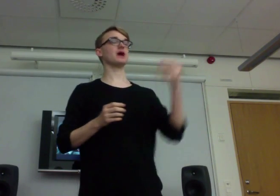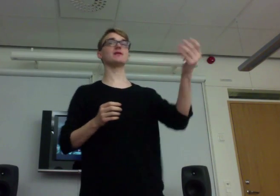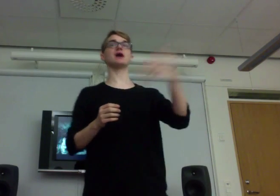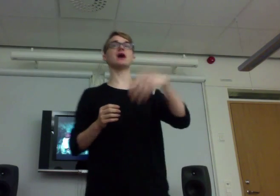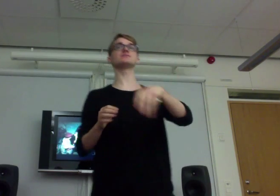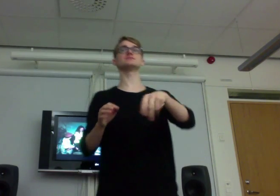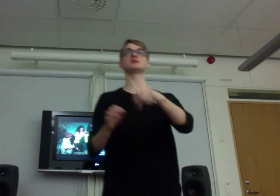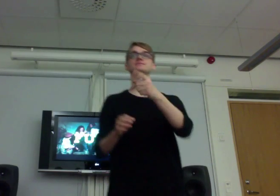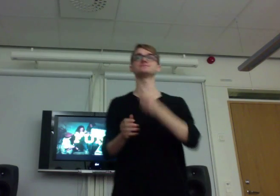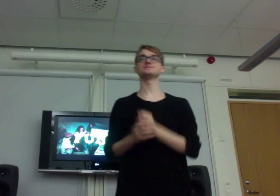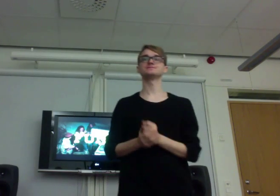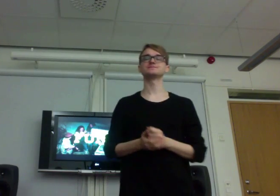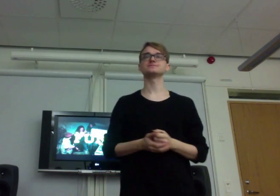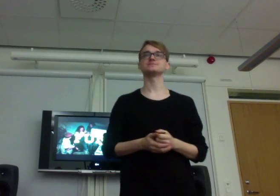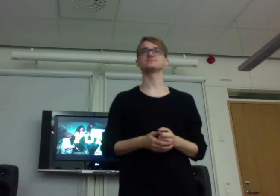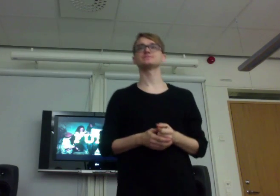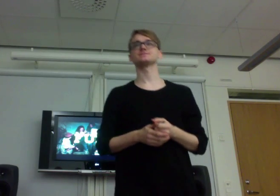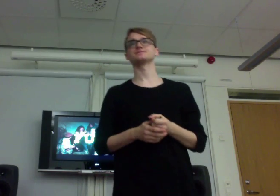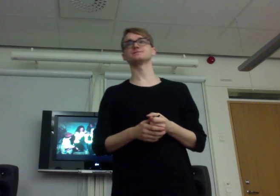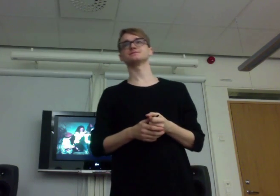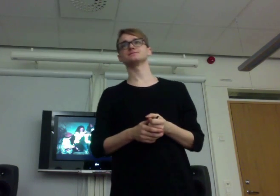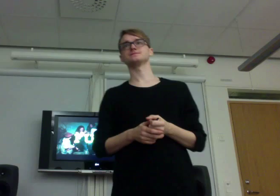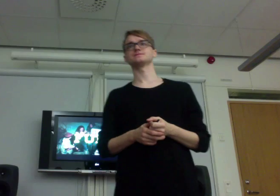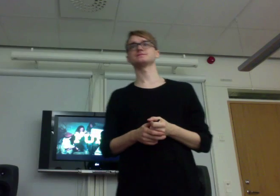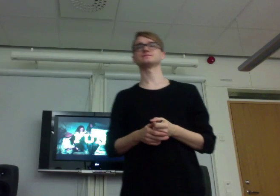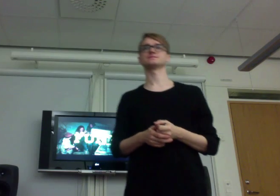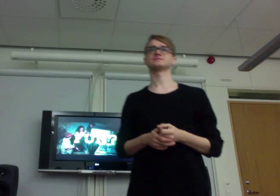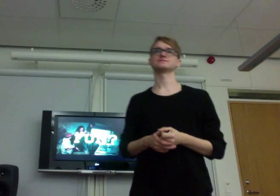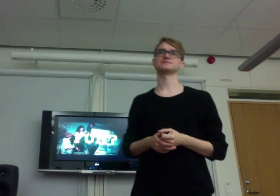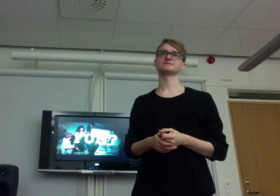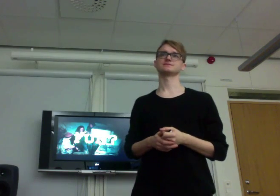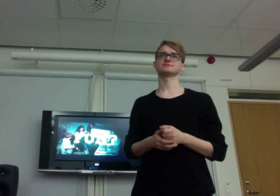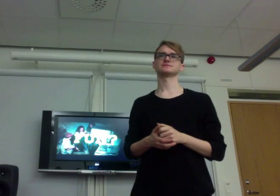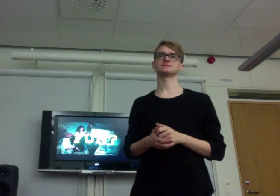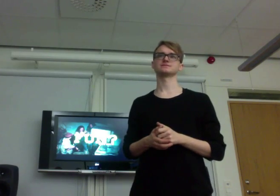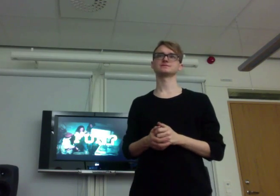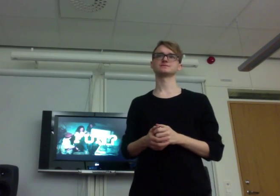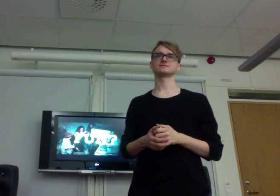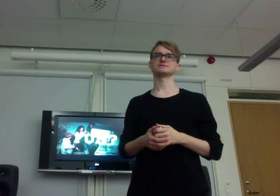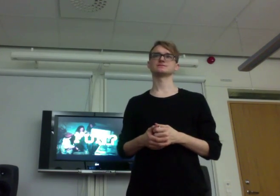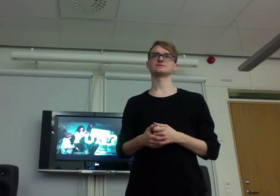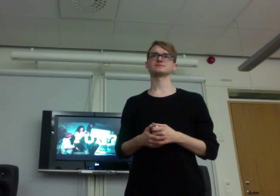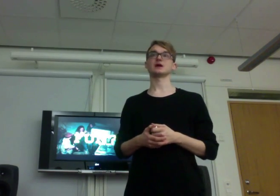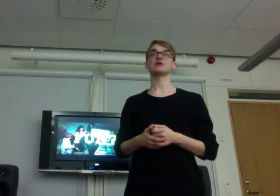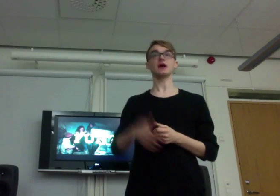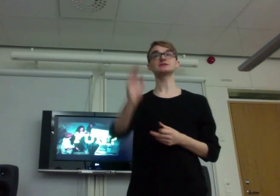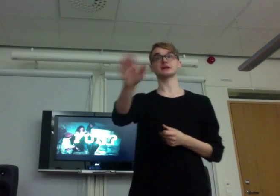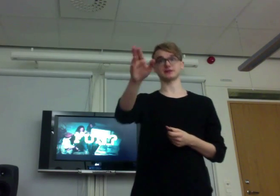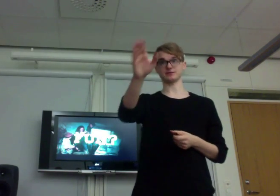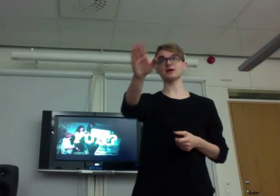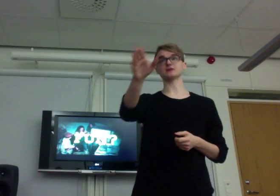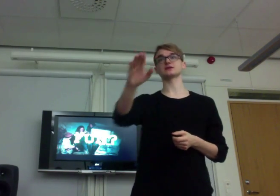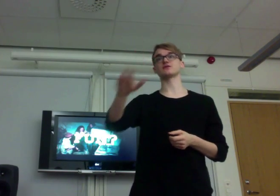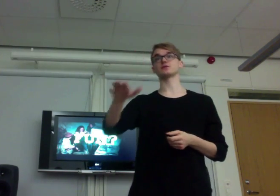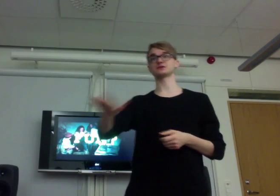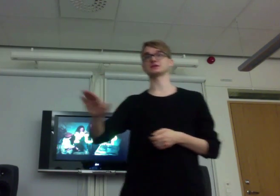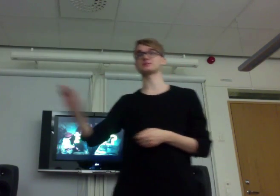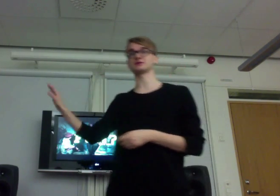But I mean, I'm, yeah. When you're in a, in a game like that, I, this reminds me of the Prisoner's Experiment. Exactly. Yeah, yeah, Stand for Prisoner's Experiment is